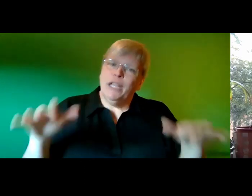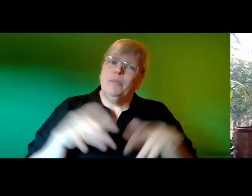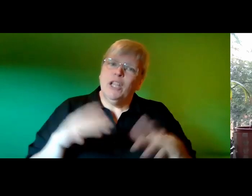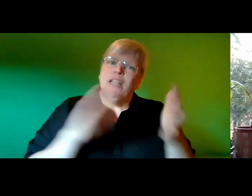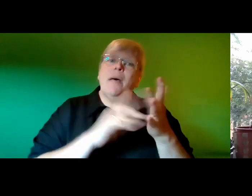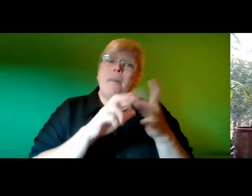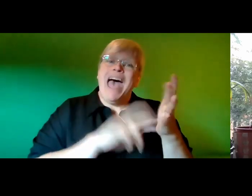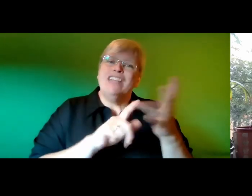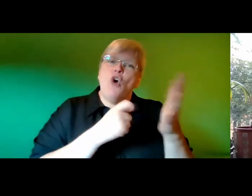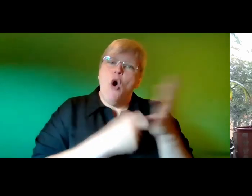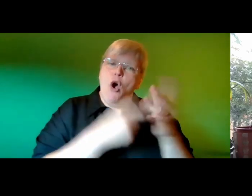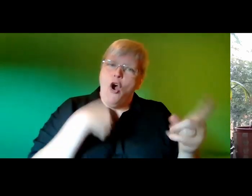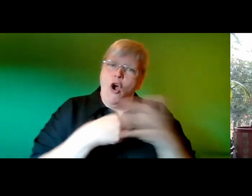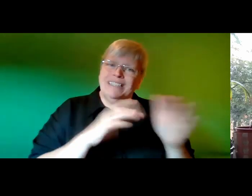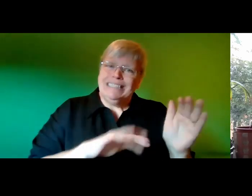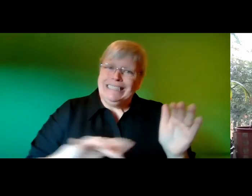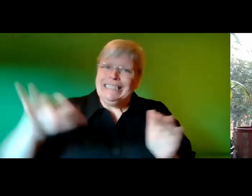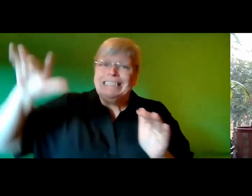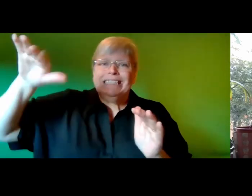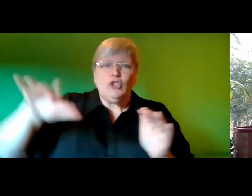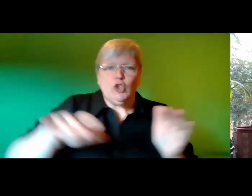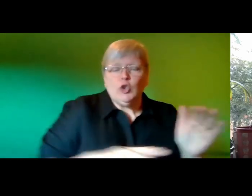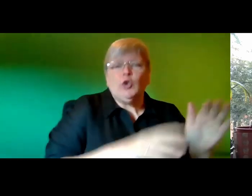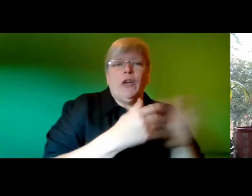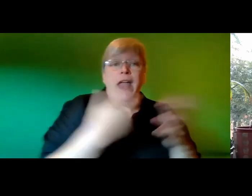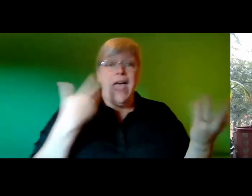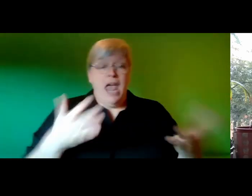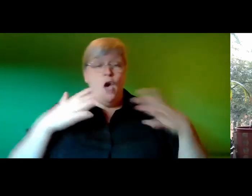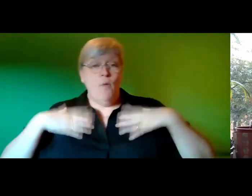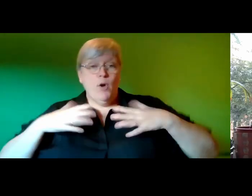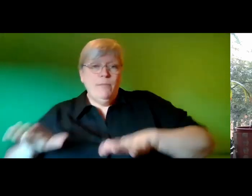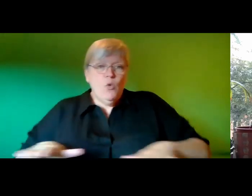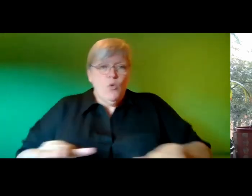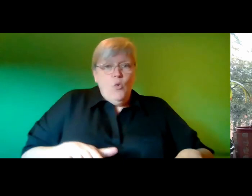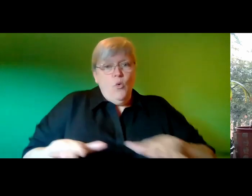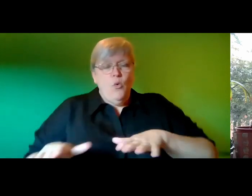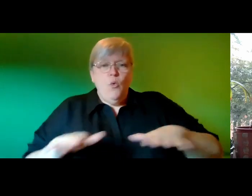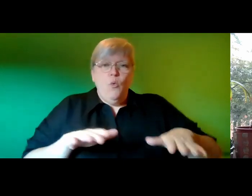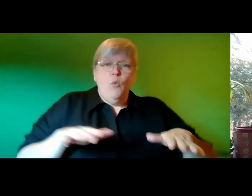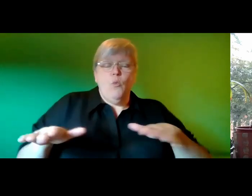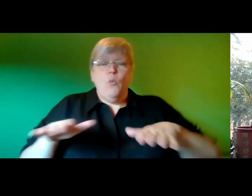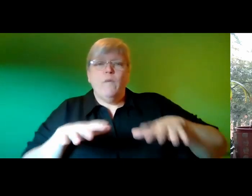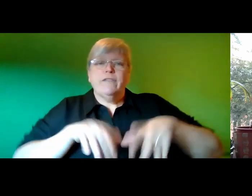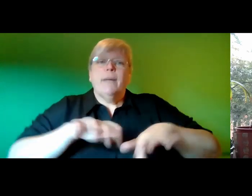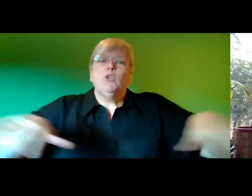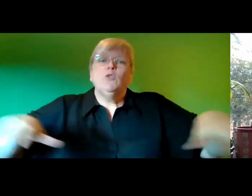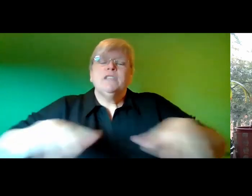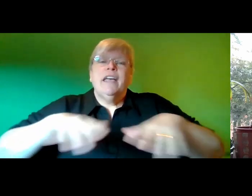scales her body now swaying along with the music as she moved into the keys is this okay